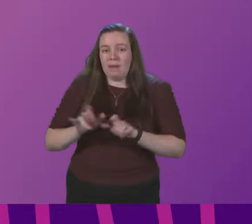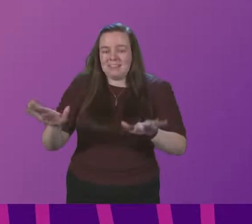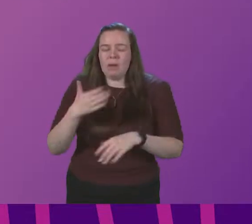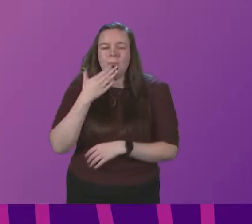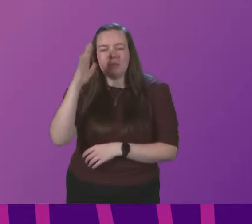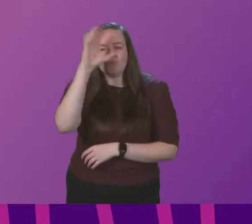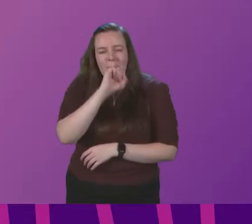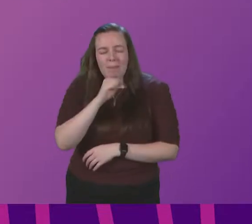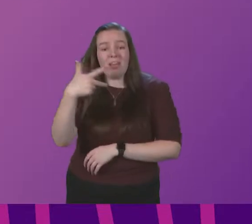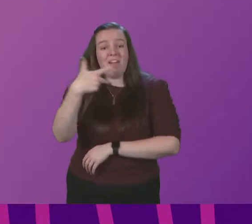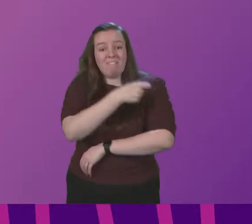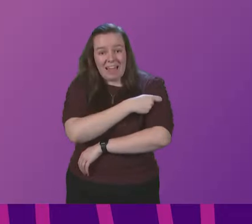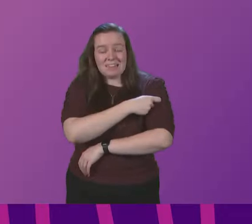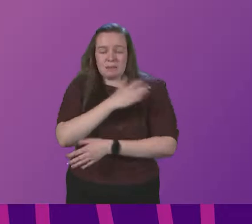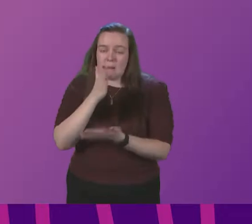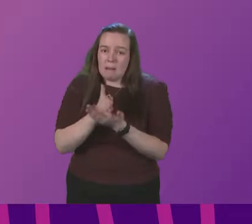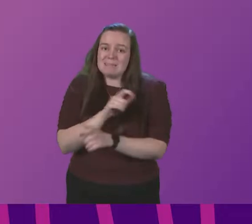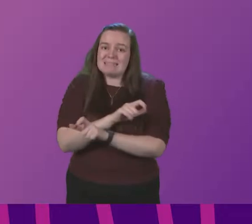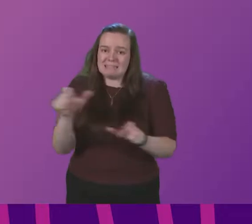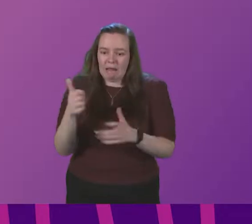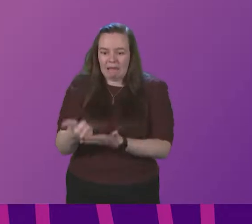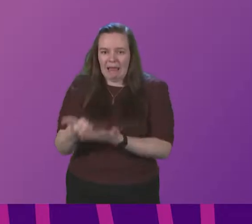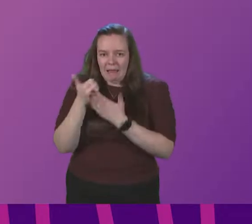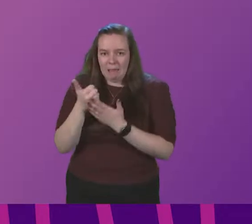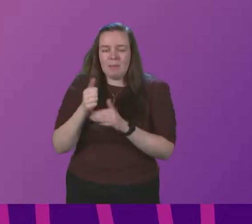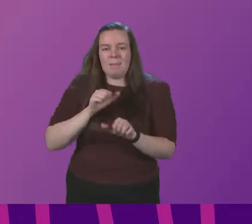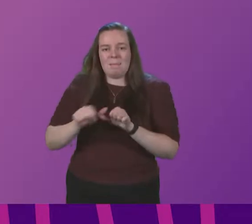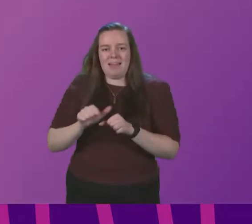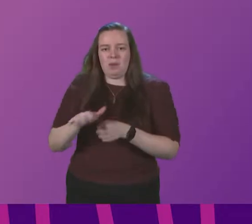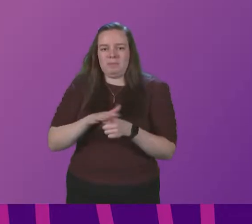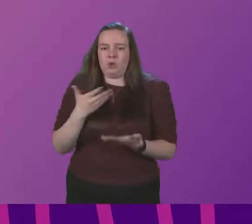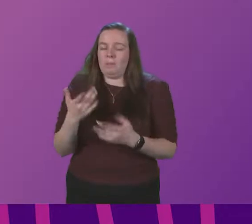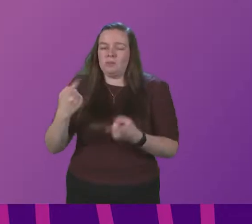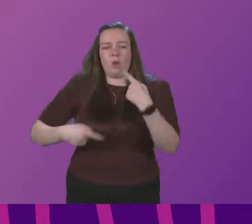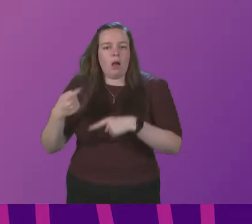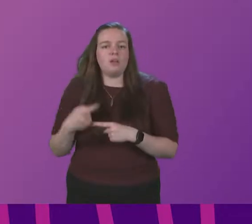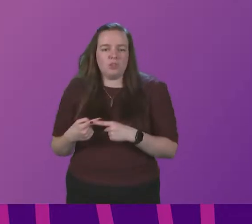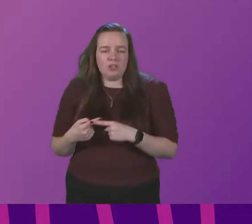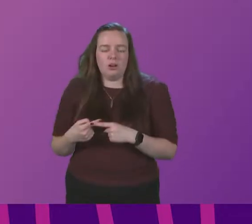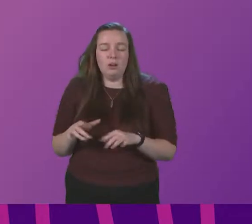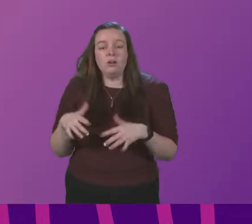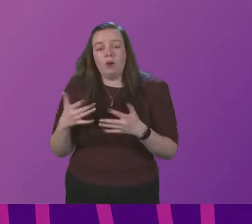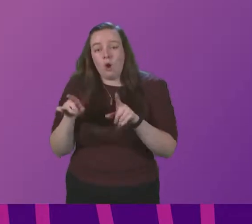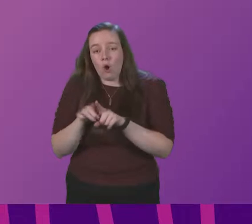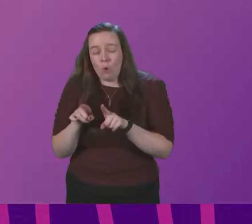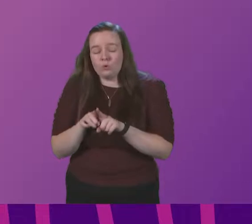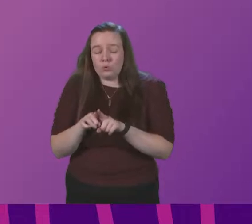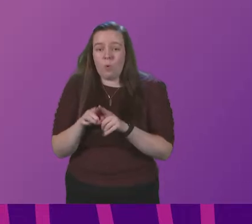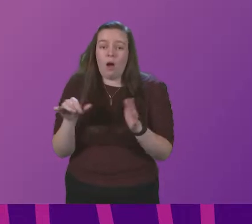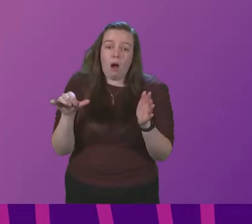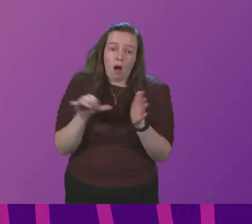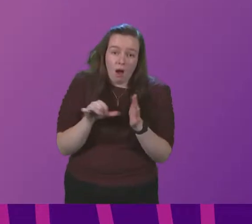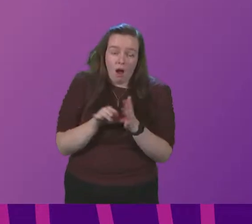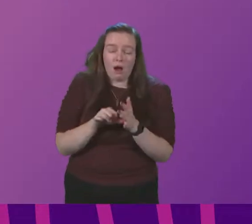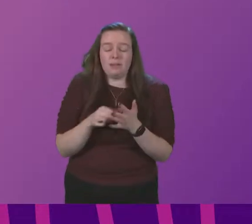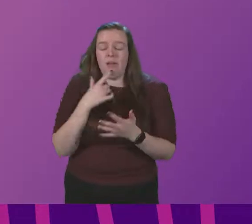please remember that vaccination does still put us in a better position than last year. Also, hard and very